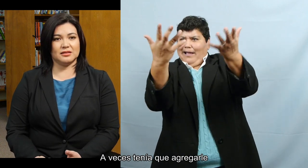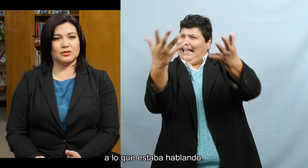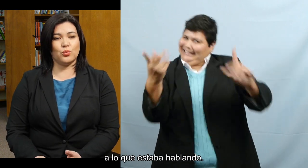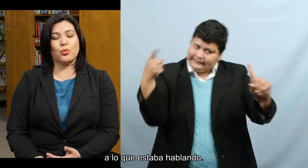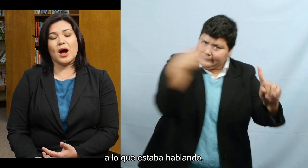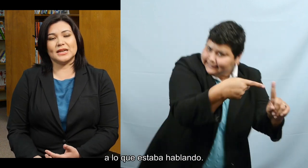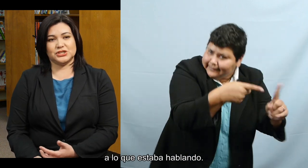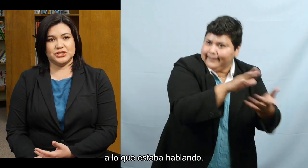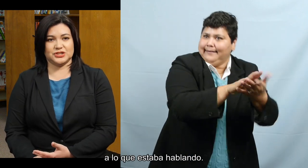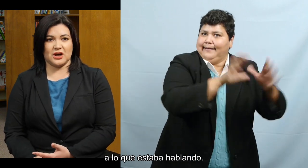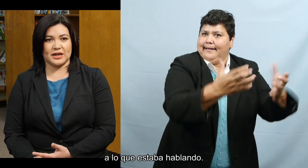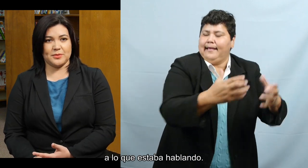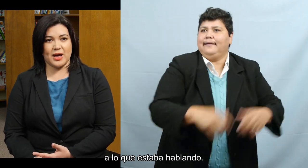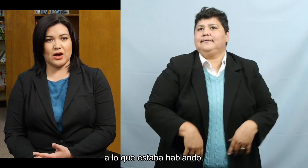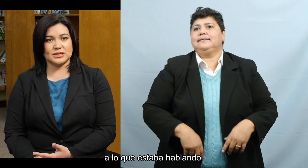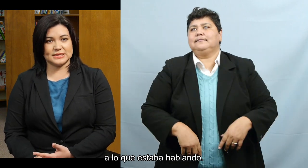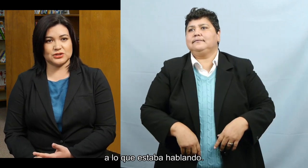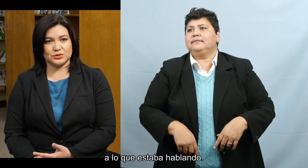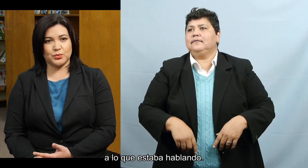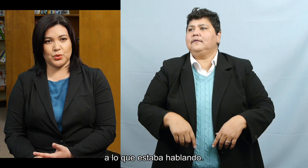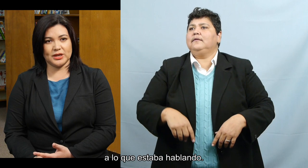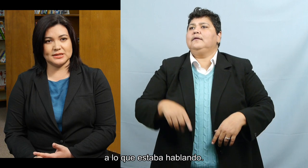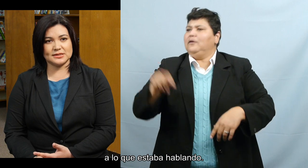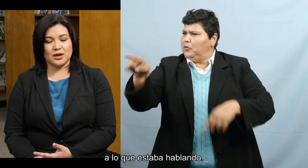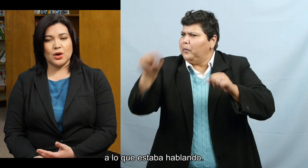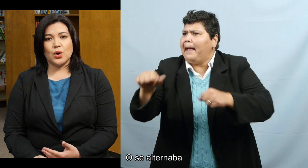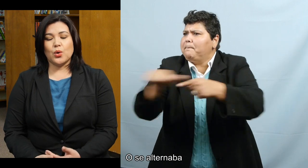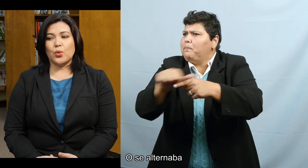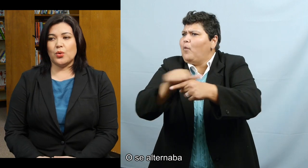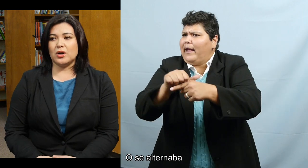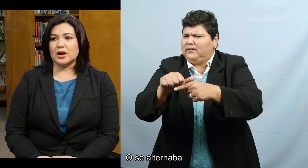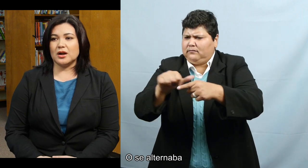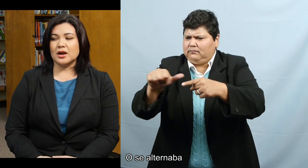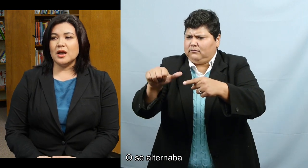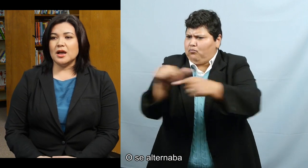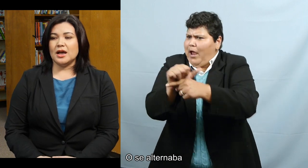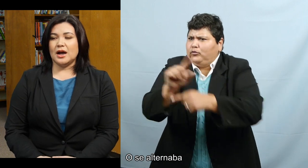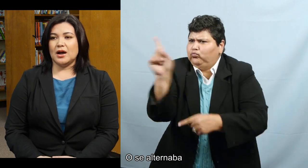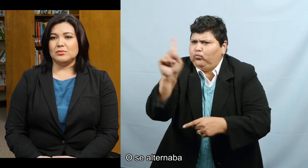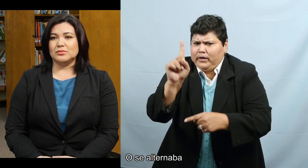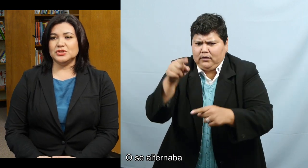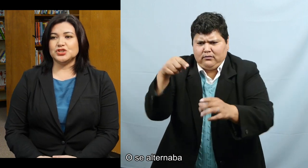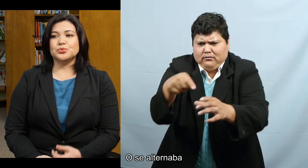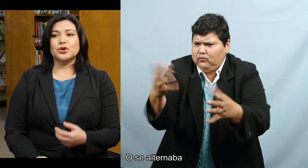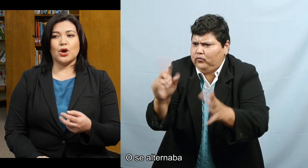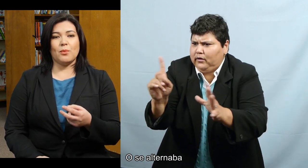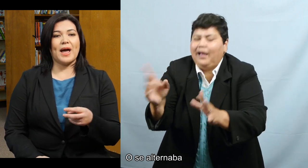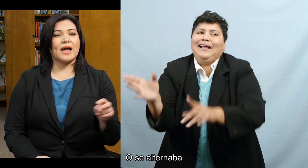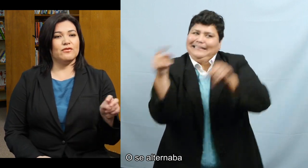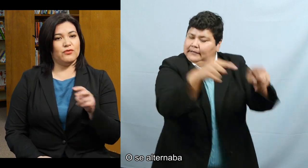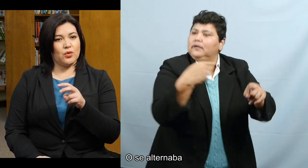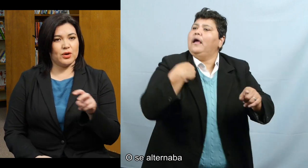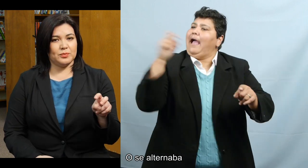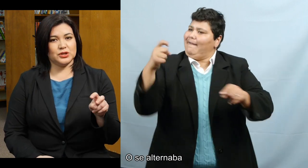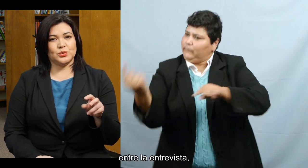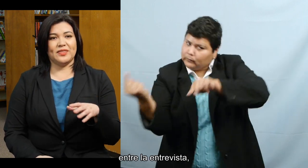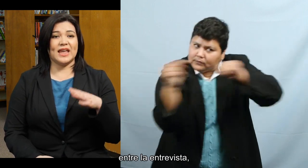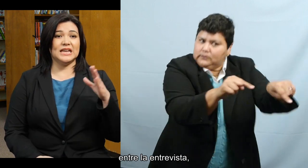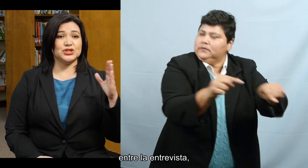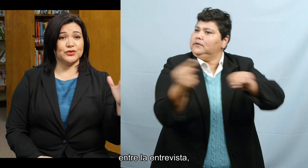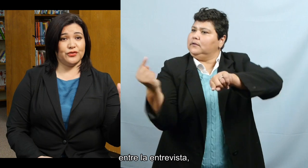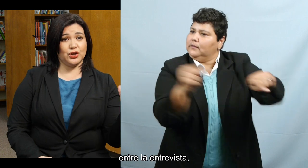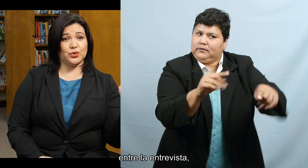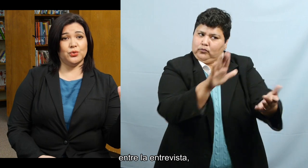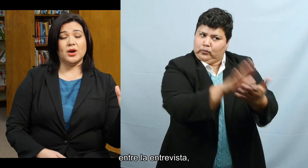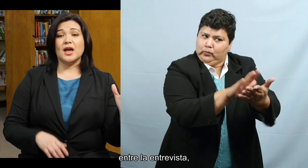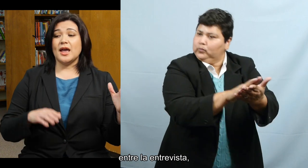add what she's talking about at certain points or she would go back and forth between